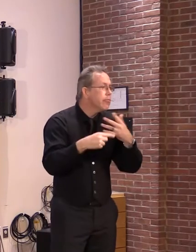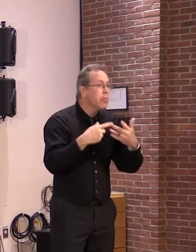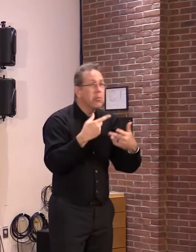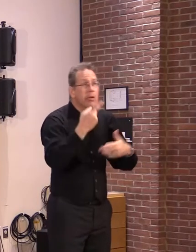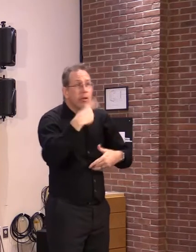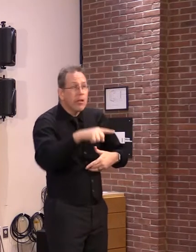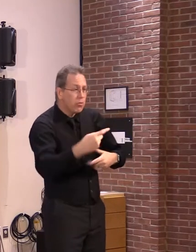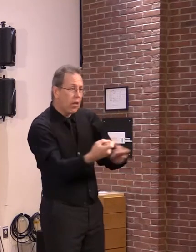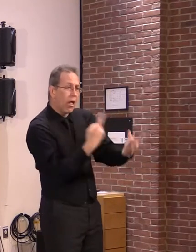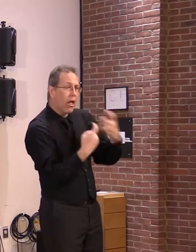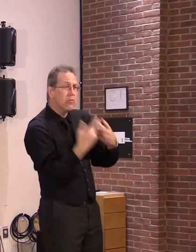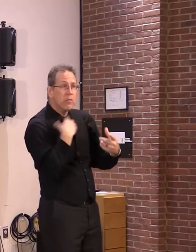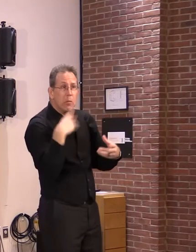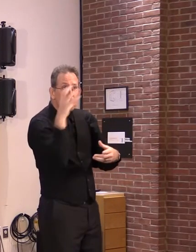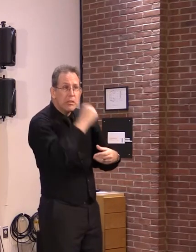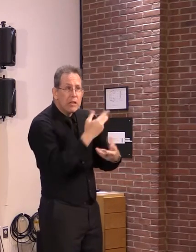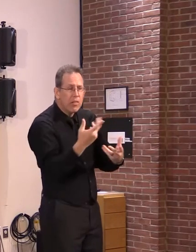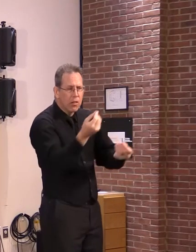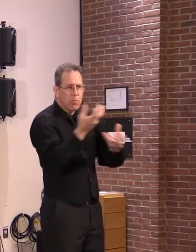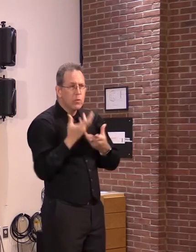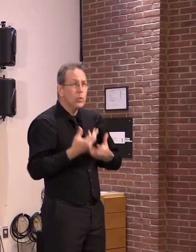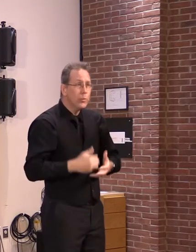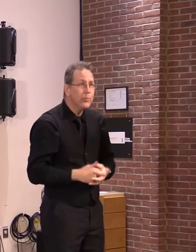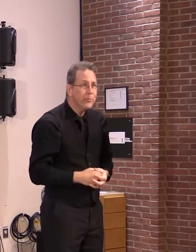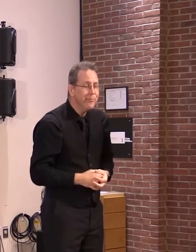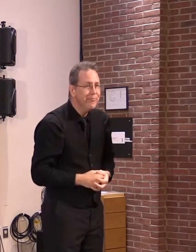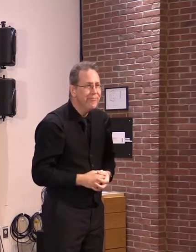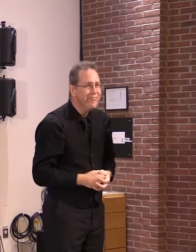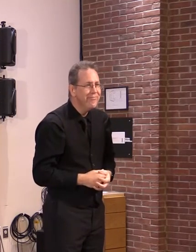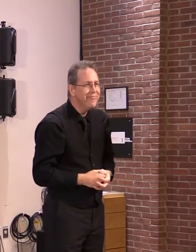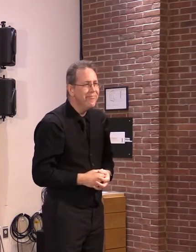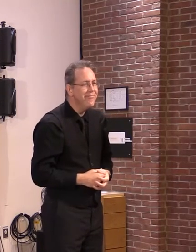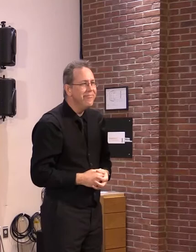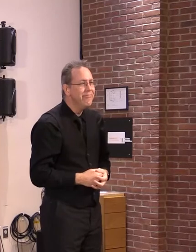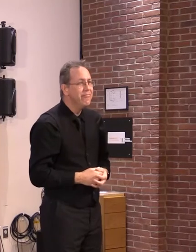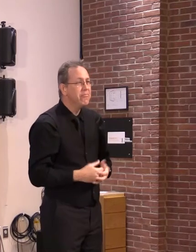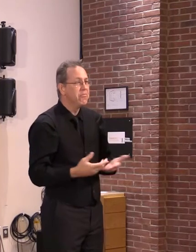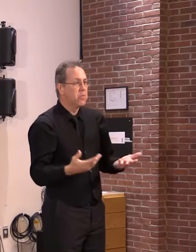why don't you just do that?